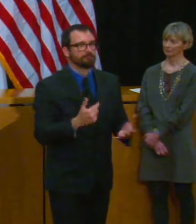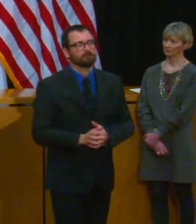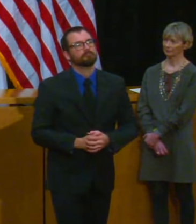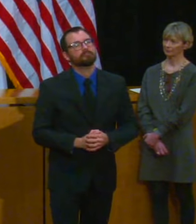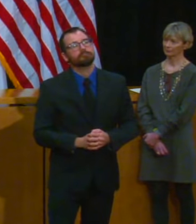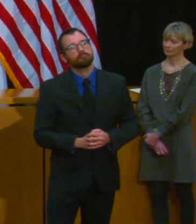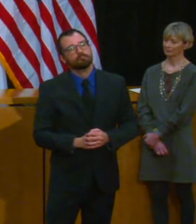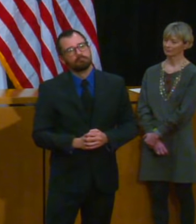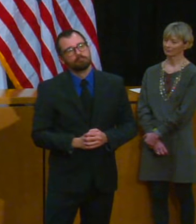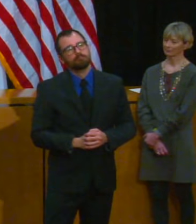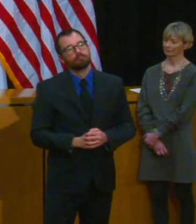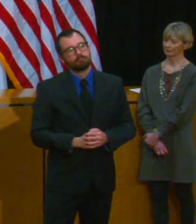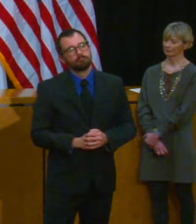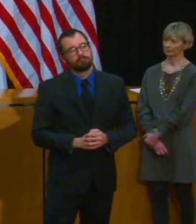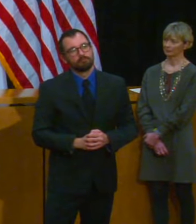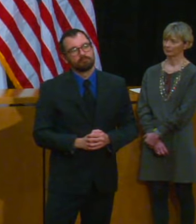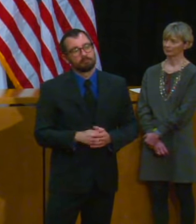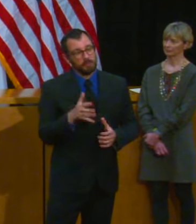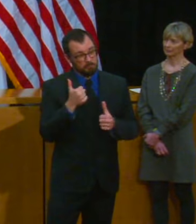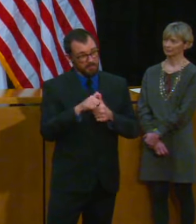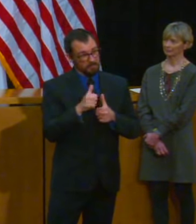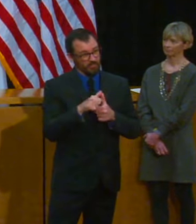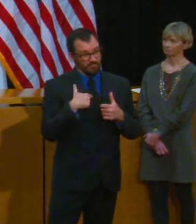the circumstances associated with this